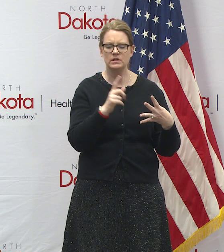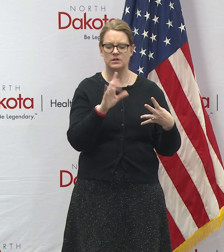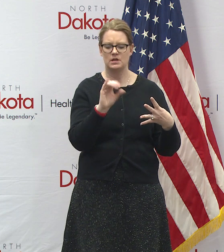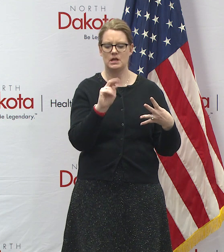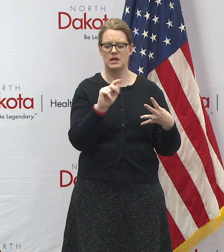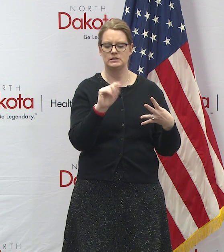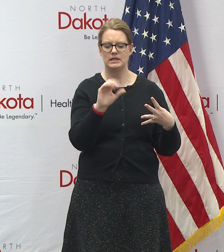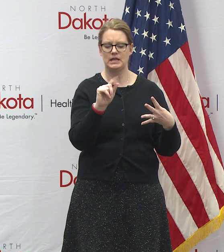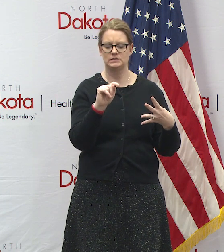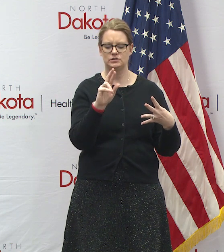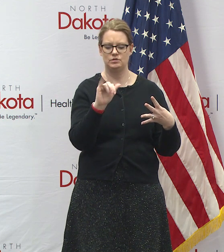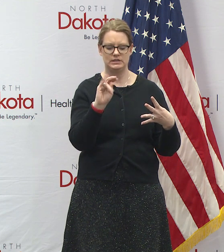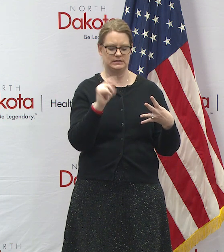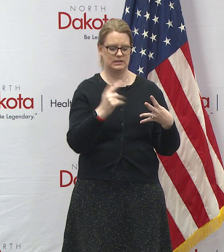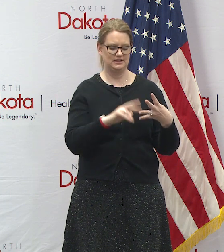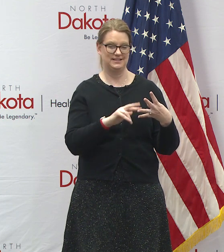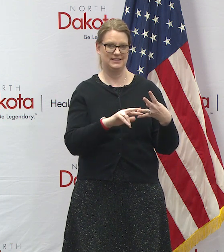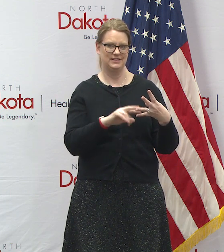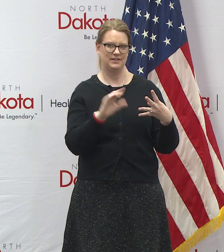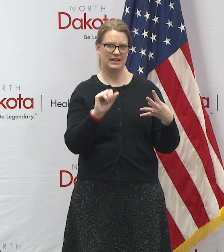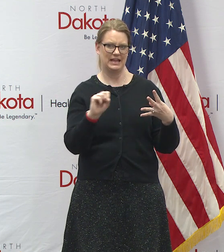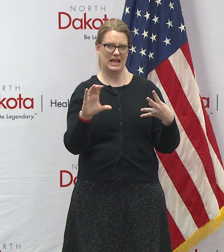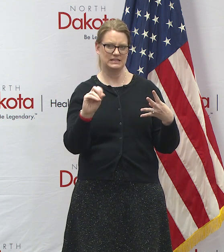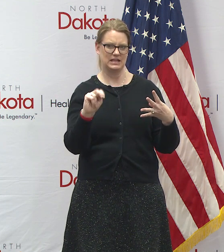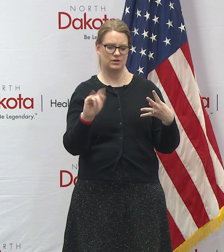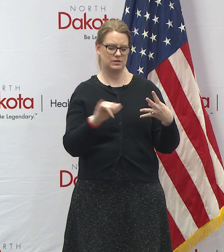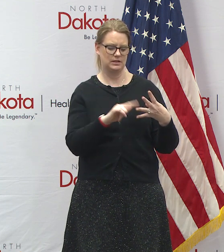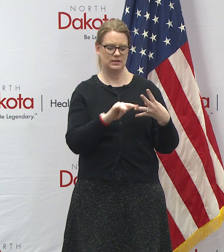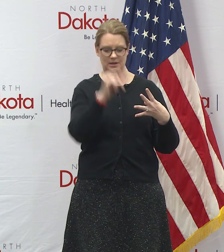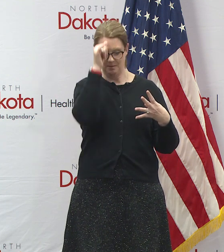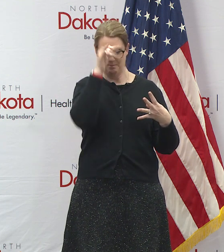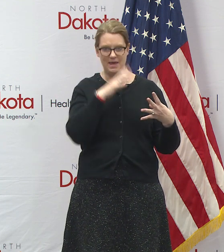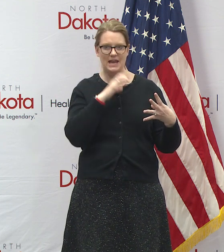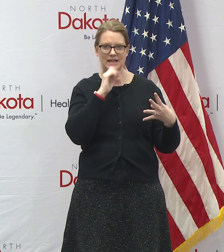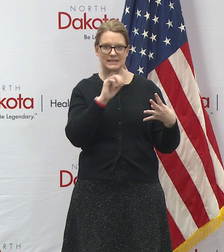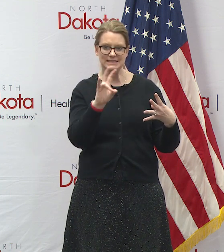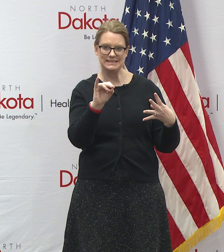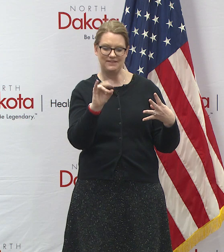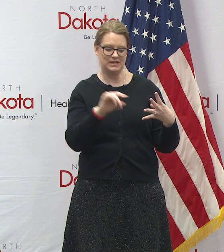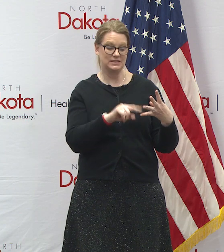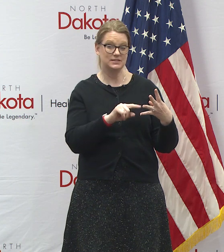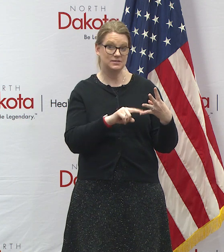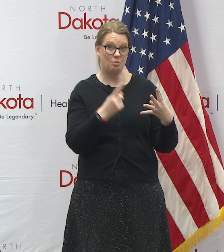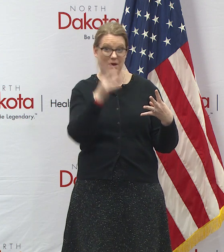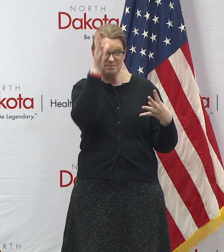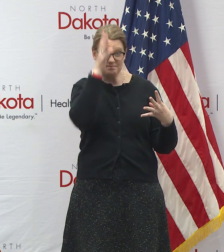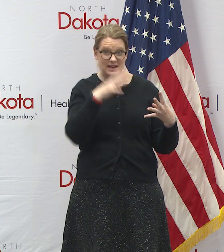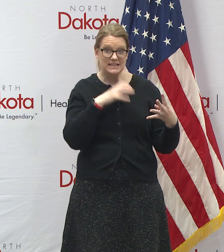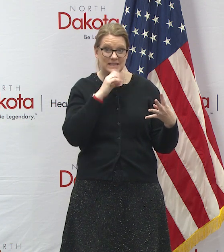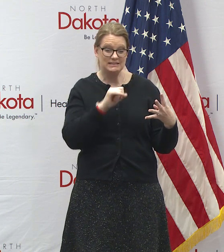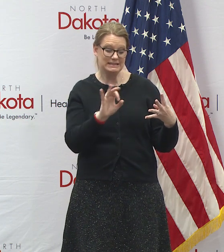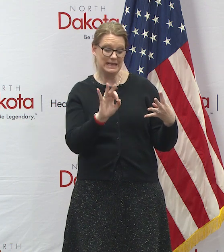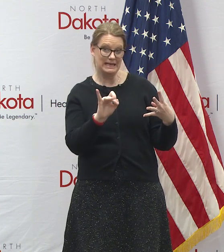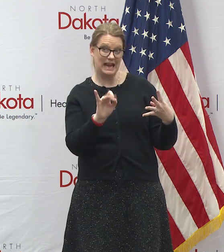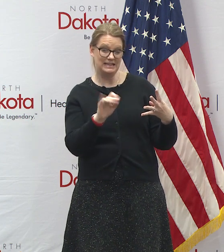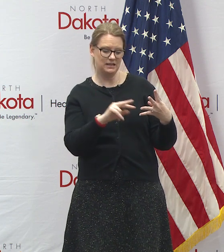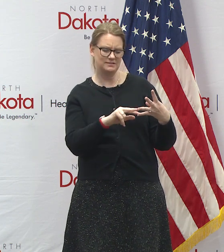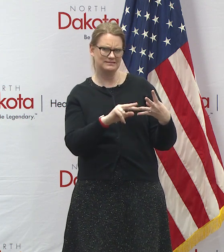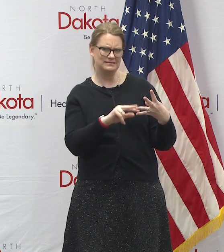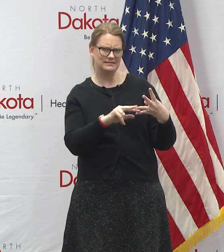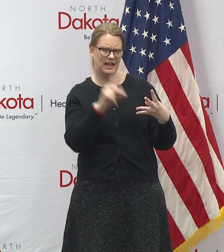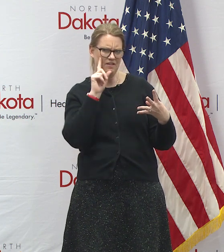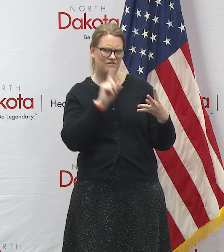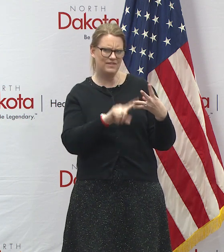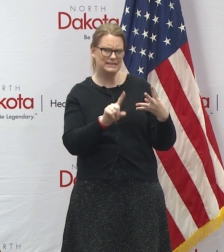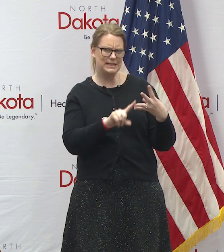and the same for the two from Cass County. One a man in his 70s, another man in his 90s. Both of those are under investigation.